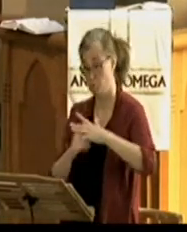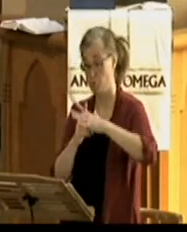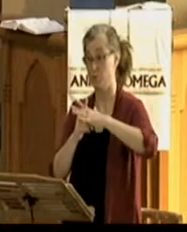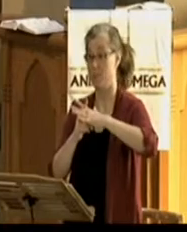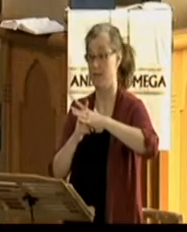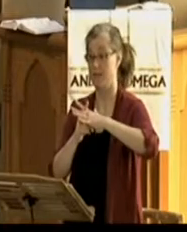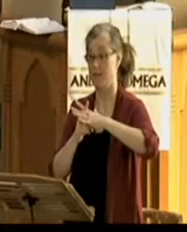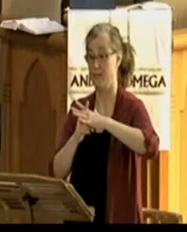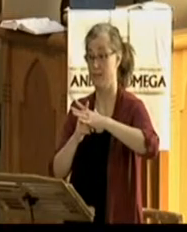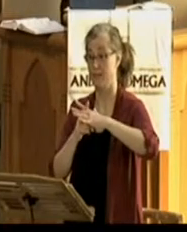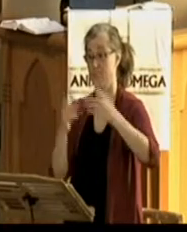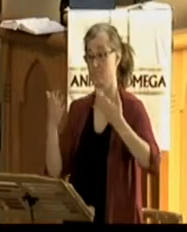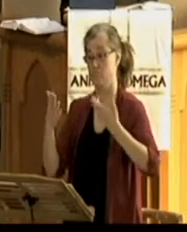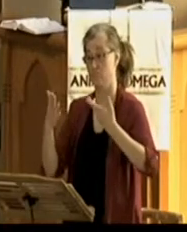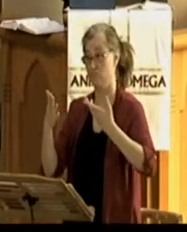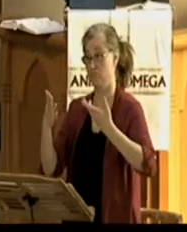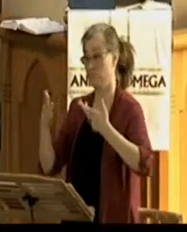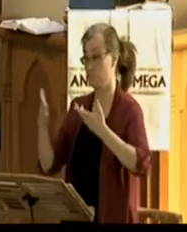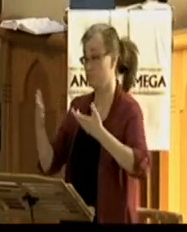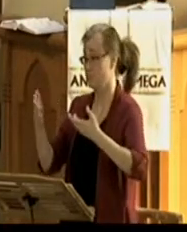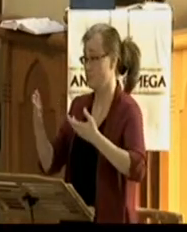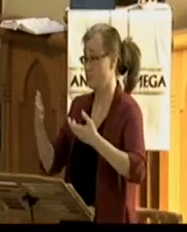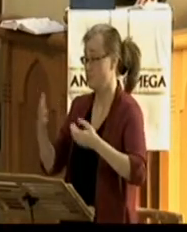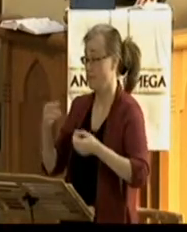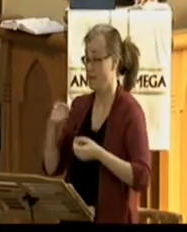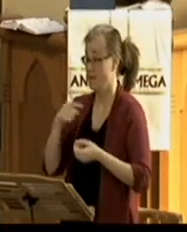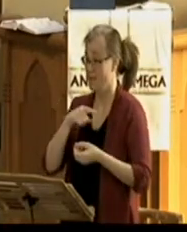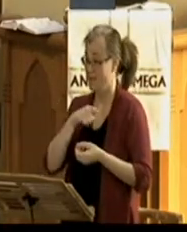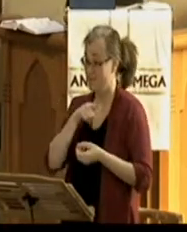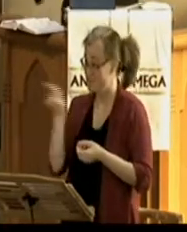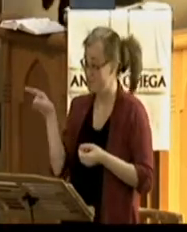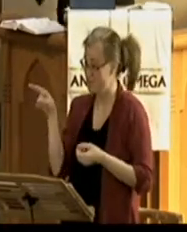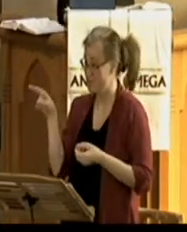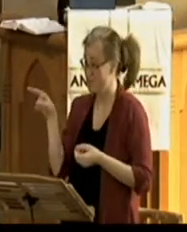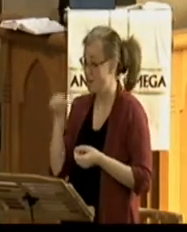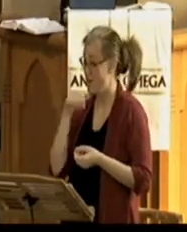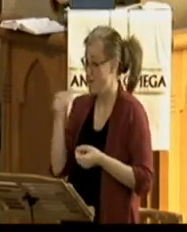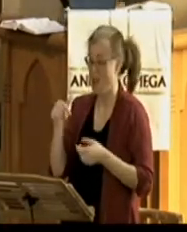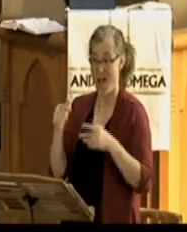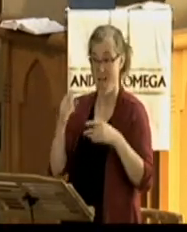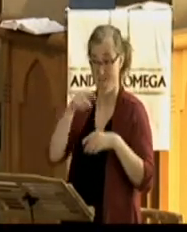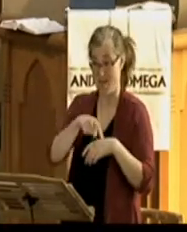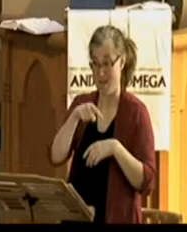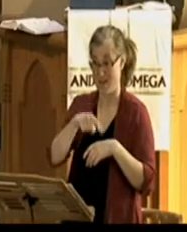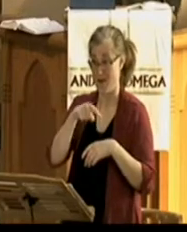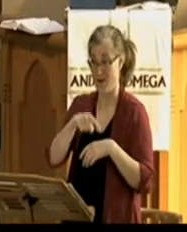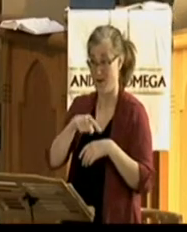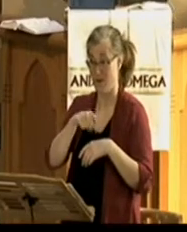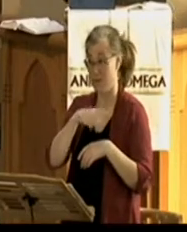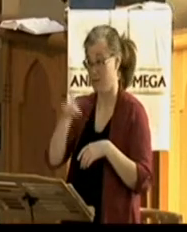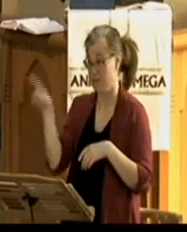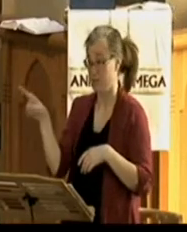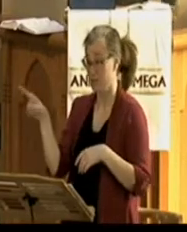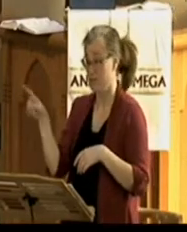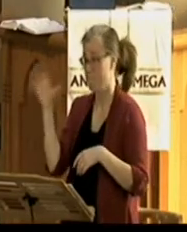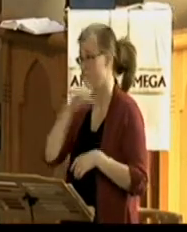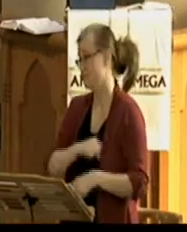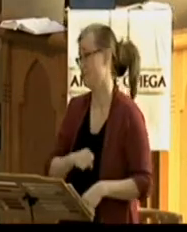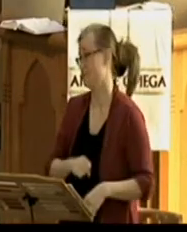And if you're not here, you will miss out on blessing of being reminded of our Lord's faithfulness and his tender mercies and his love and his